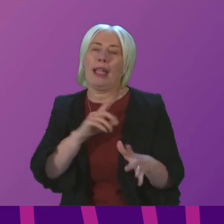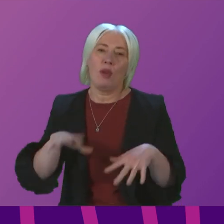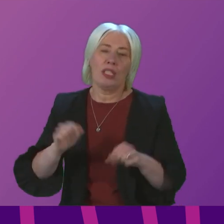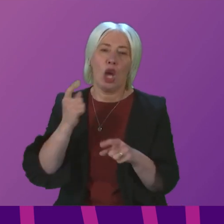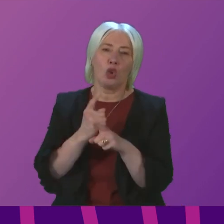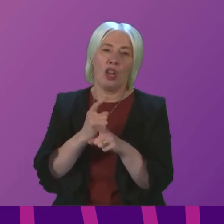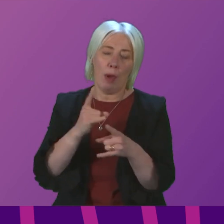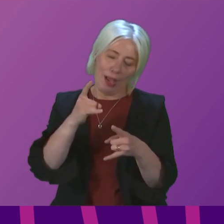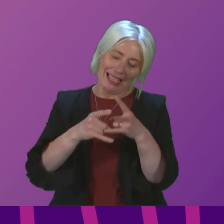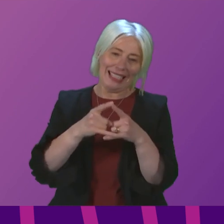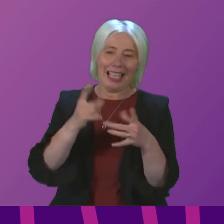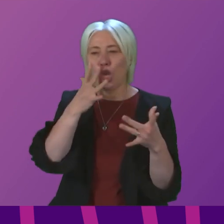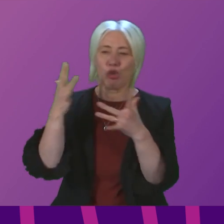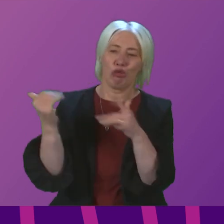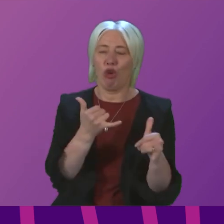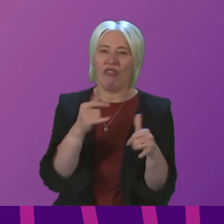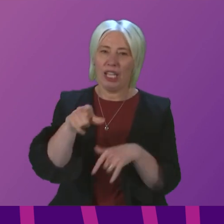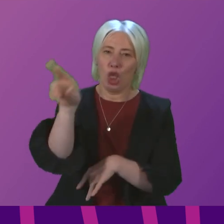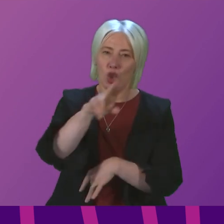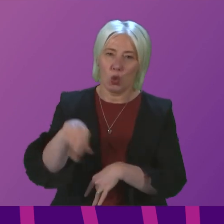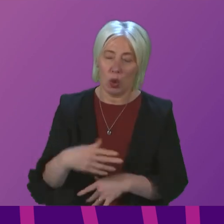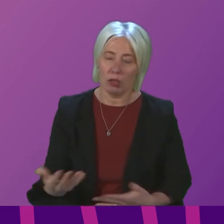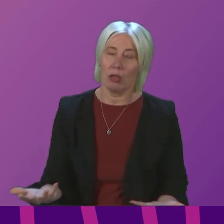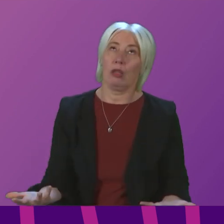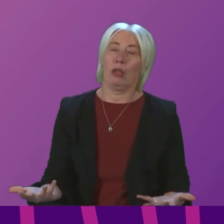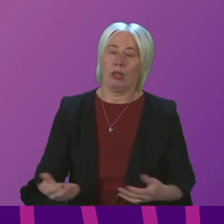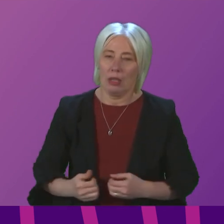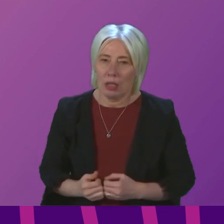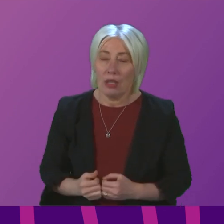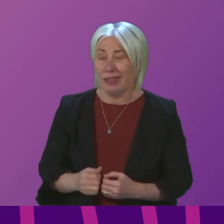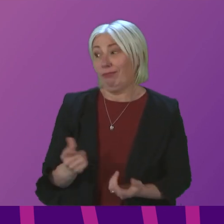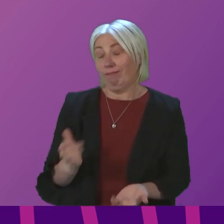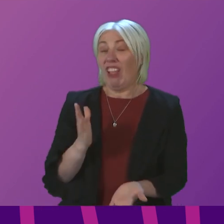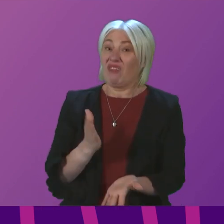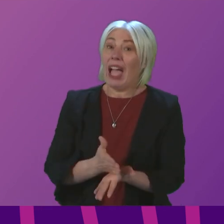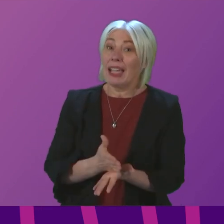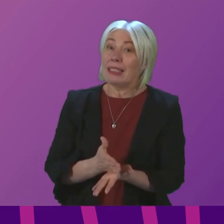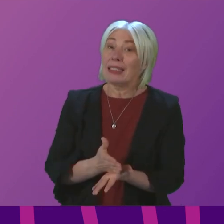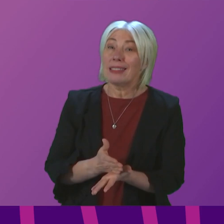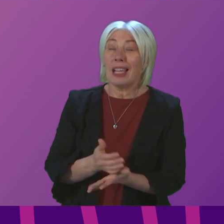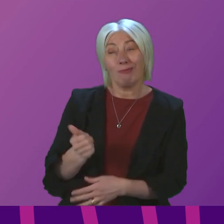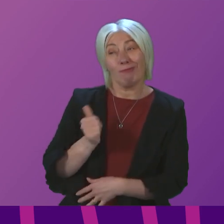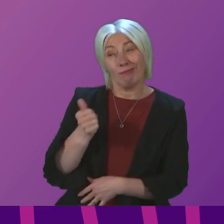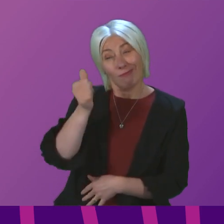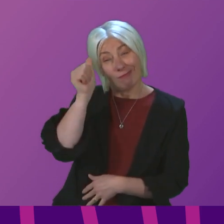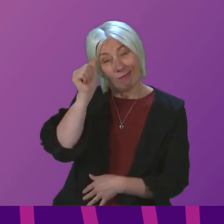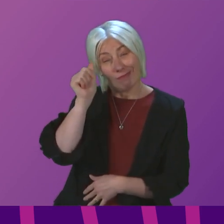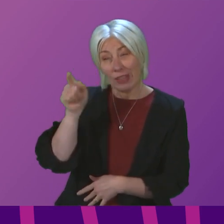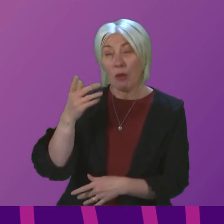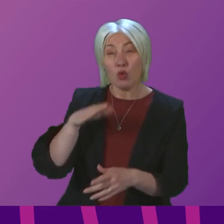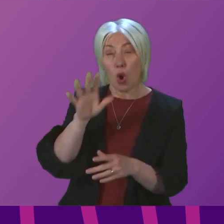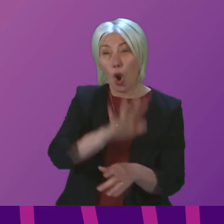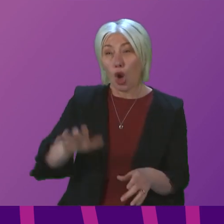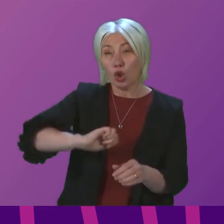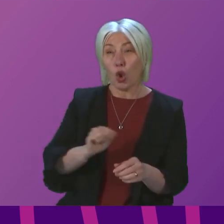sex surveys in schools. You know, the fact is, and I suspect this has been well noticed across